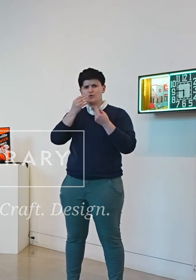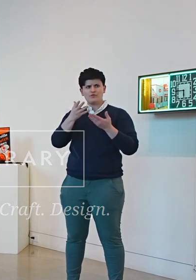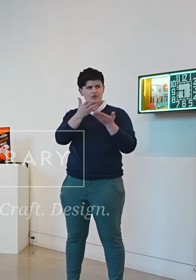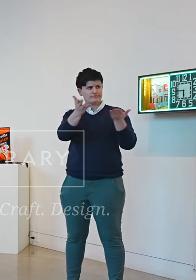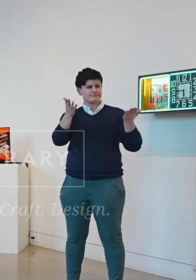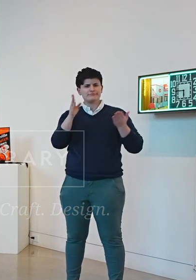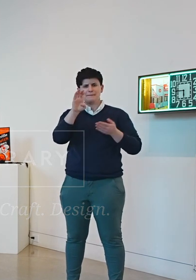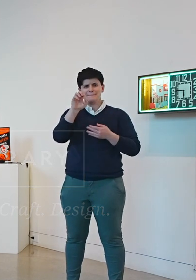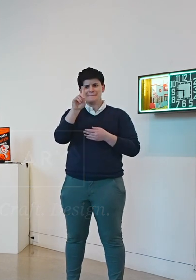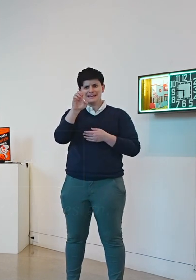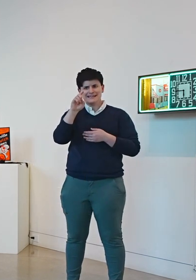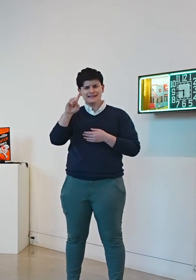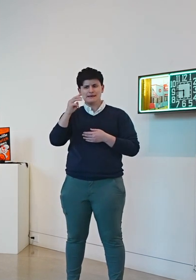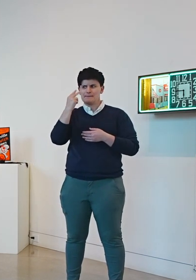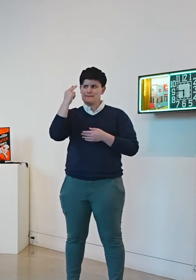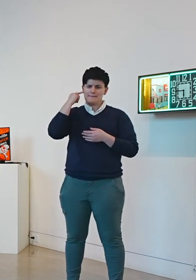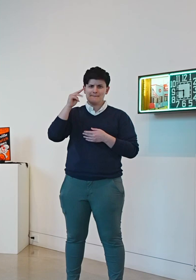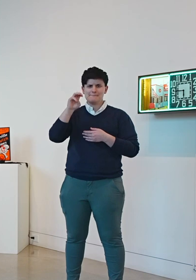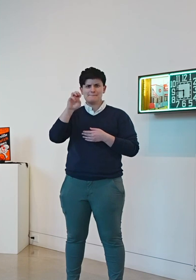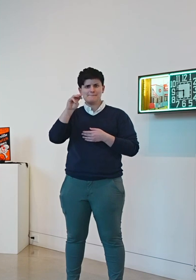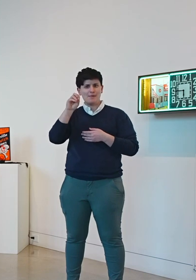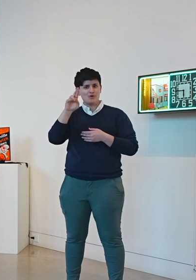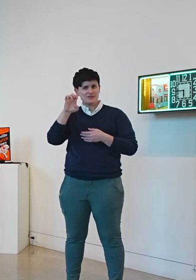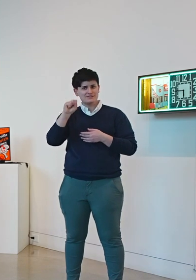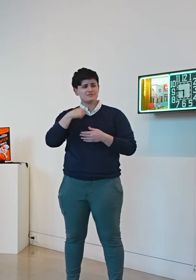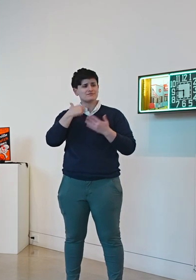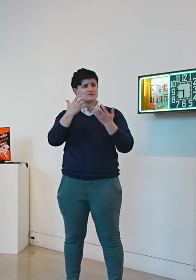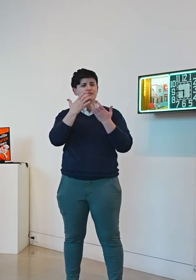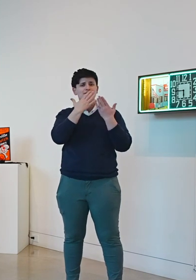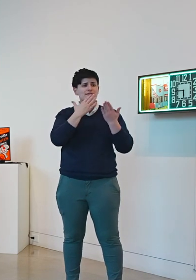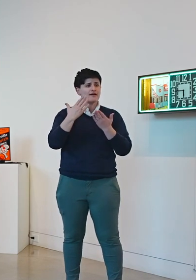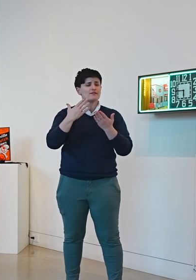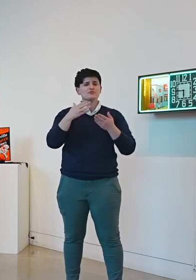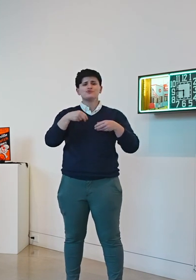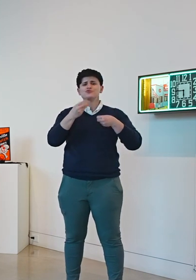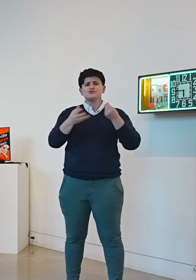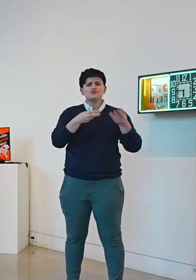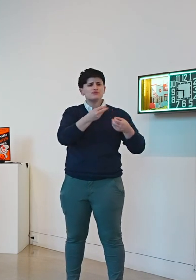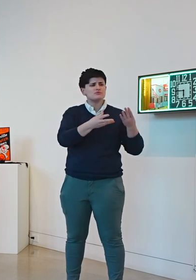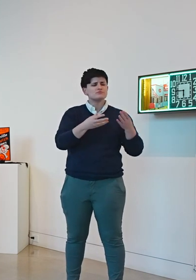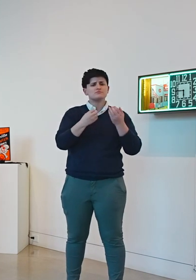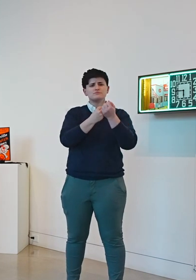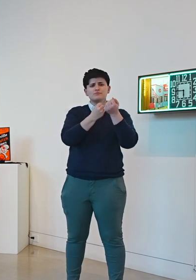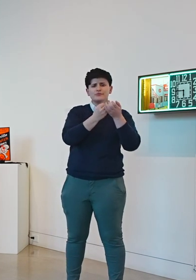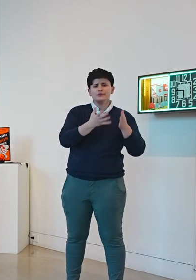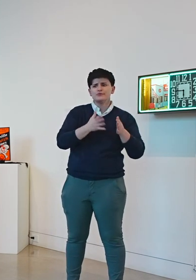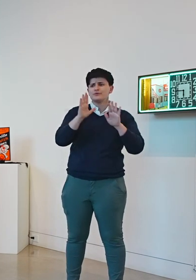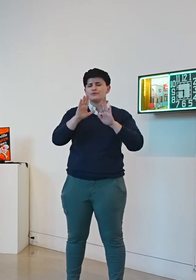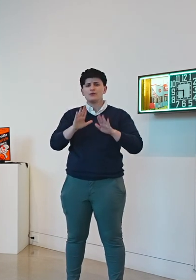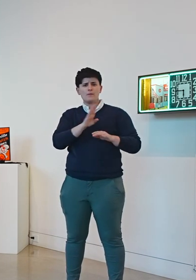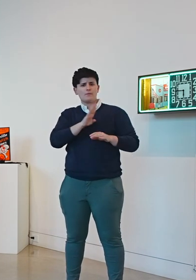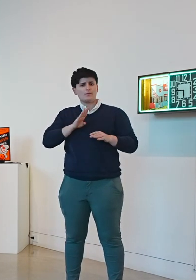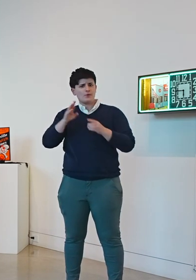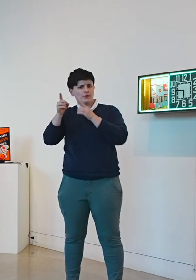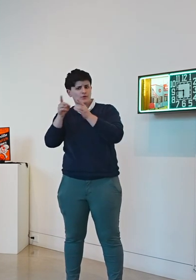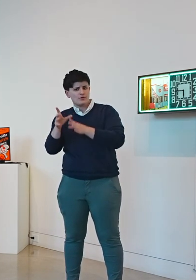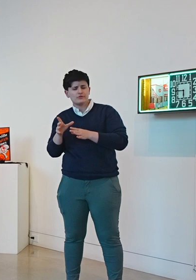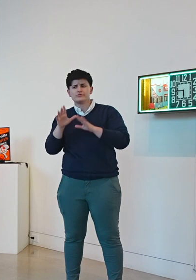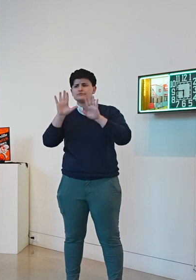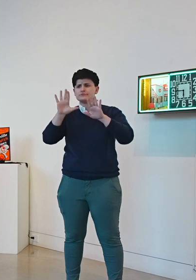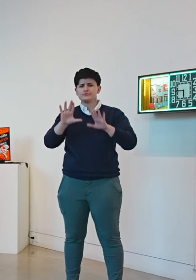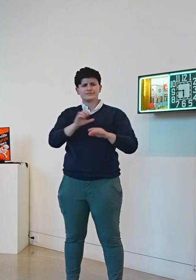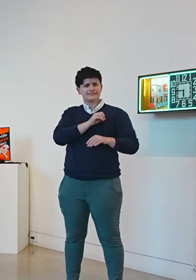start I'd just like to thank our generous sponsors, our wonderful board of directors, our incredible staff,